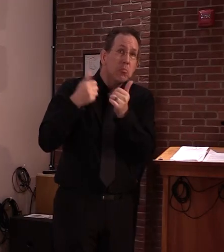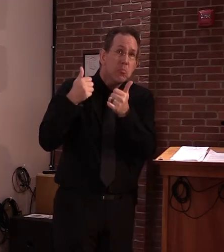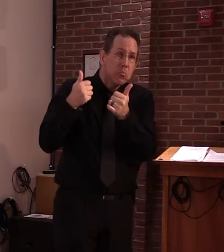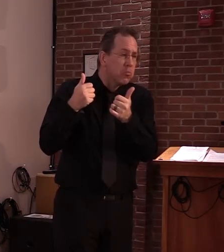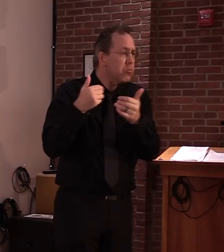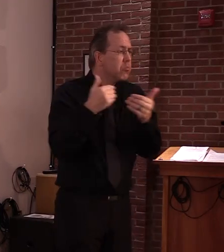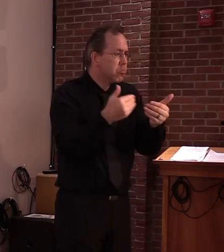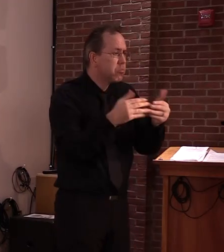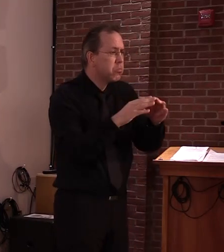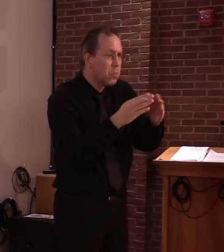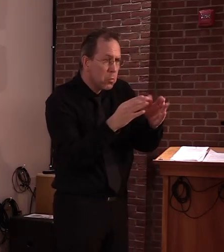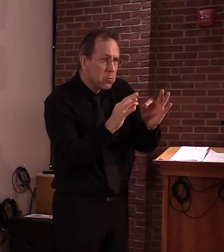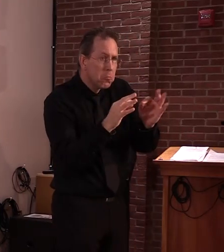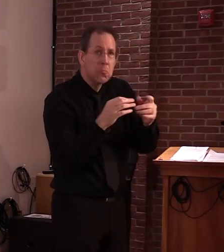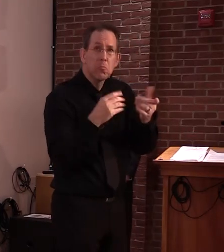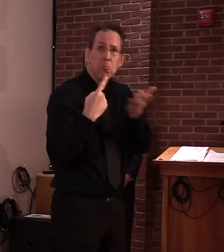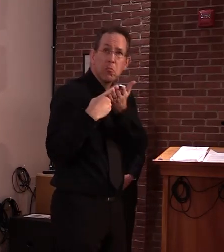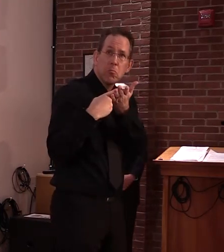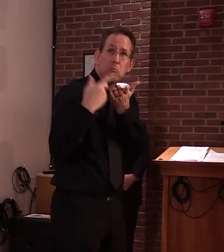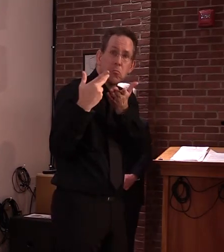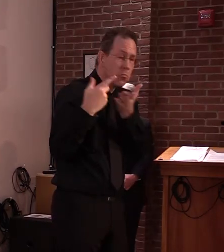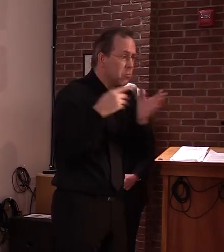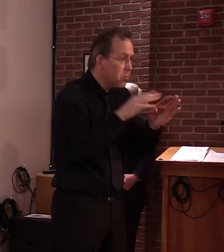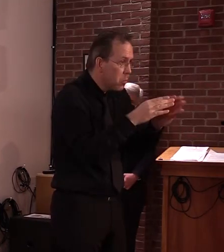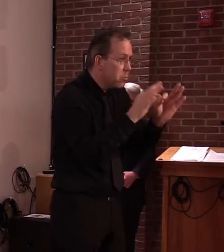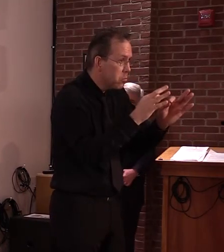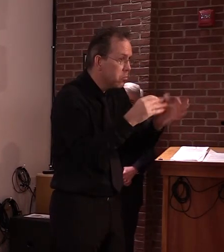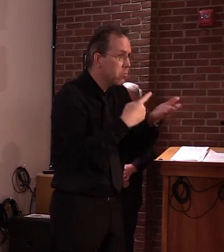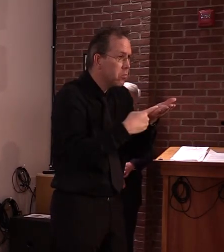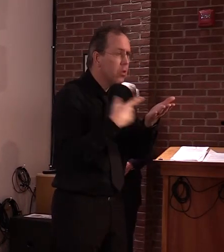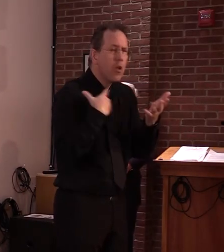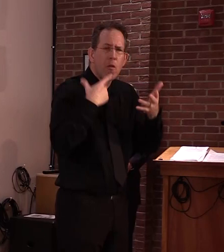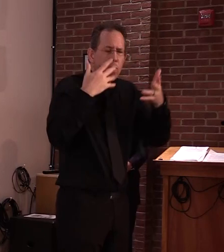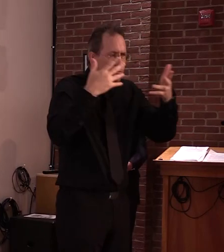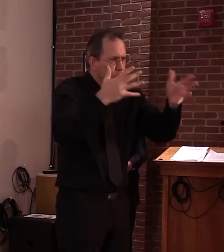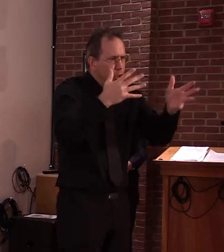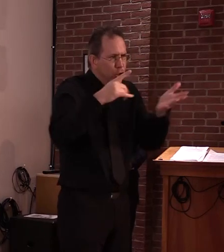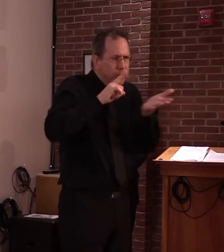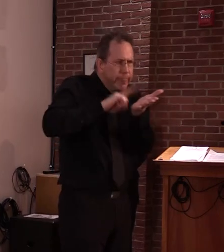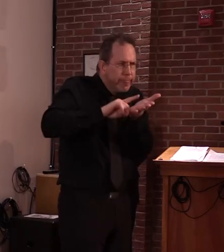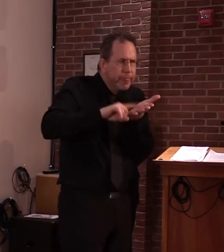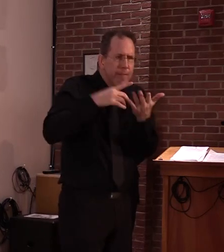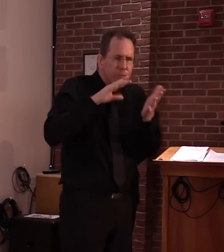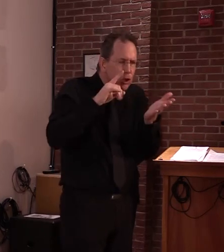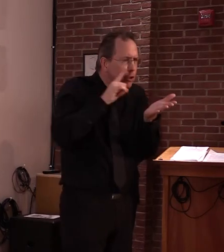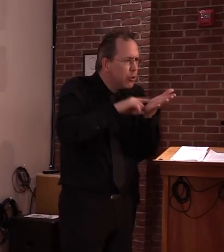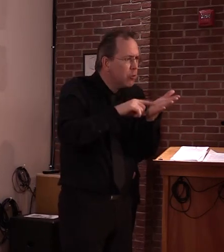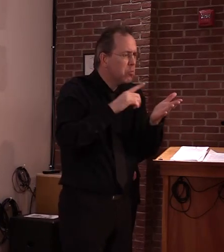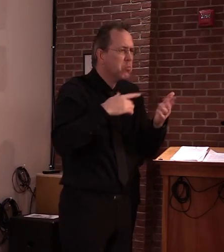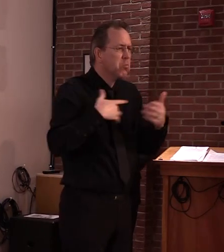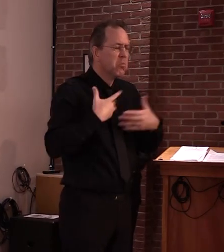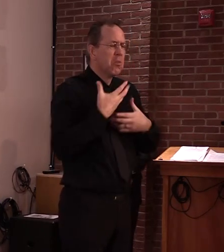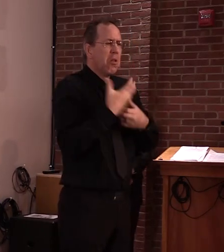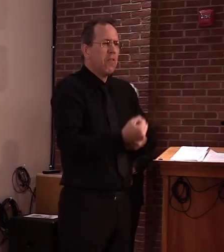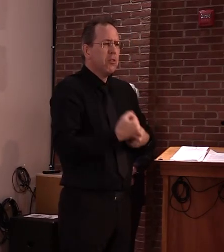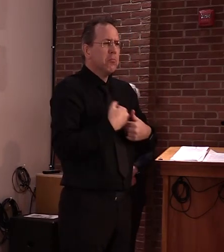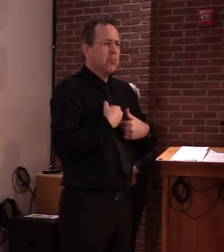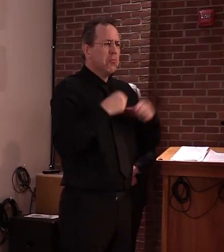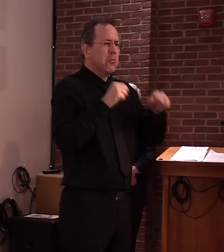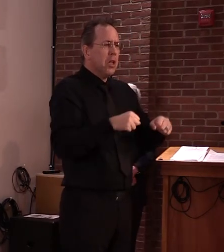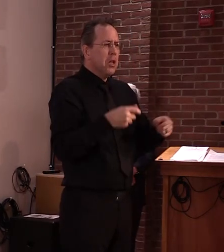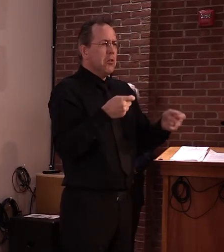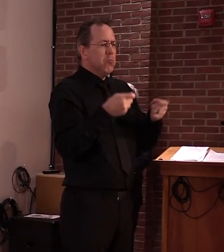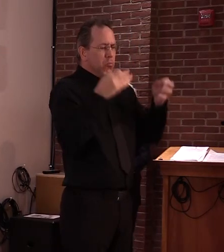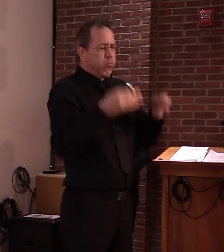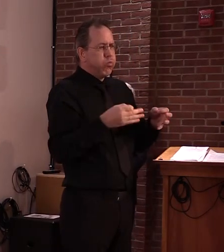through all of that, uh, to come to the decisions, uh, that we are, we are taking today. So, uh, it's a long process. It's